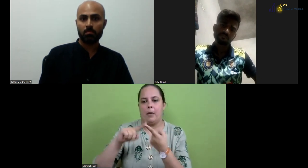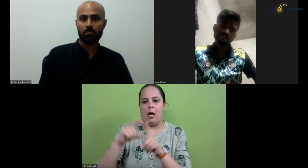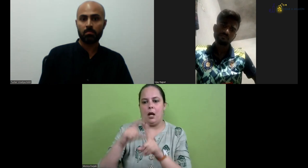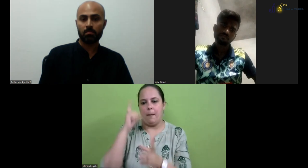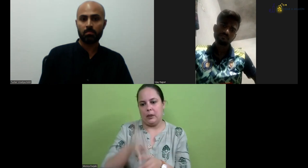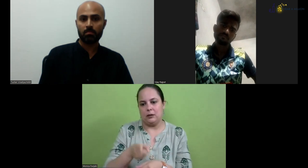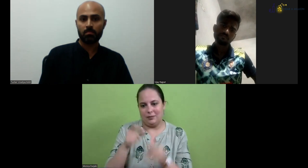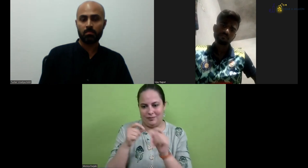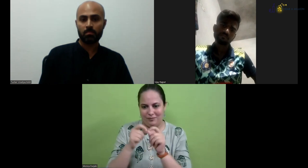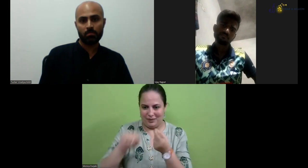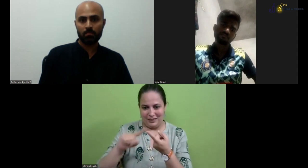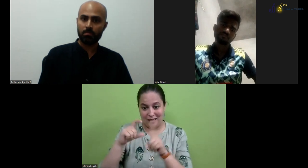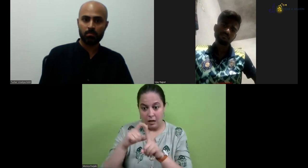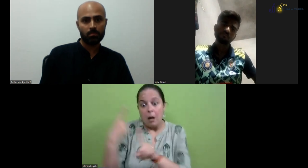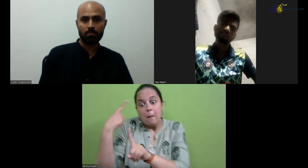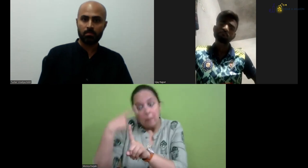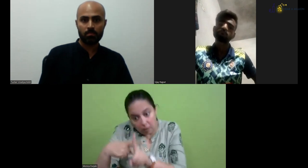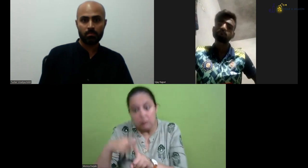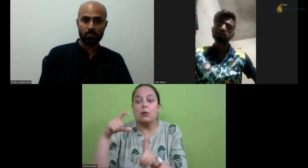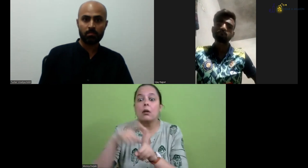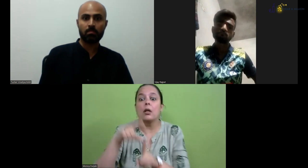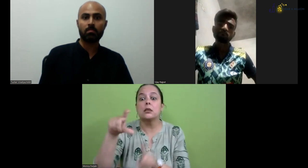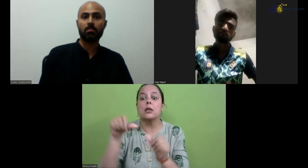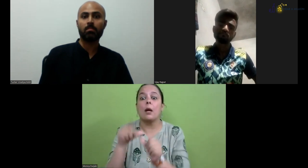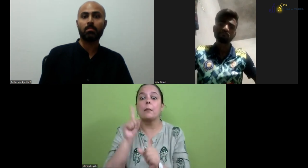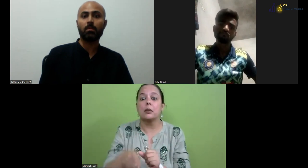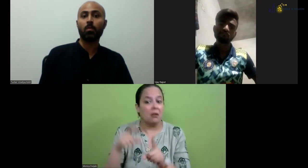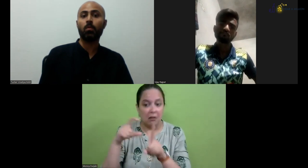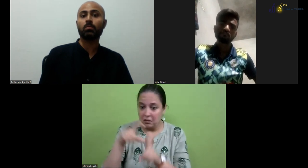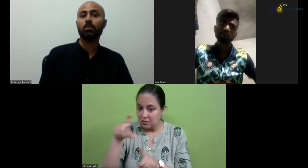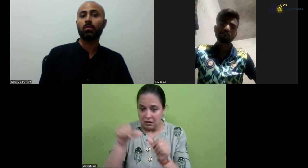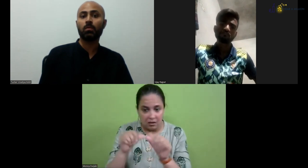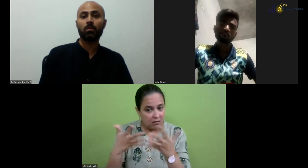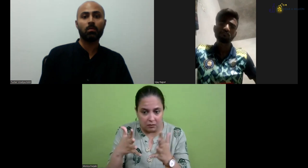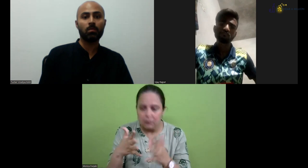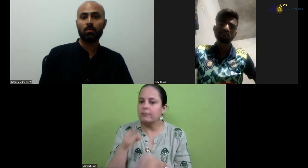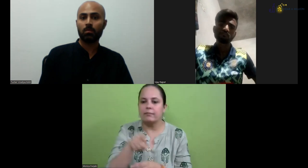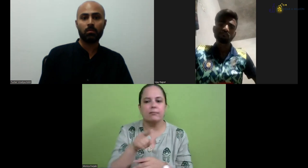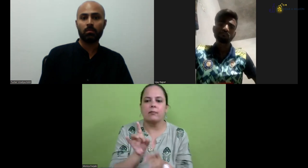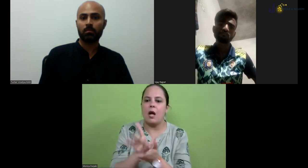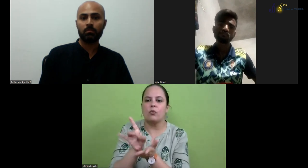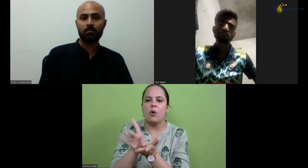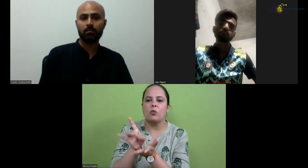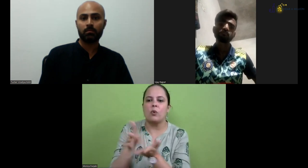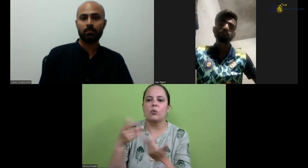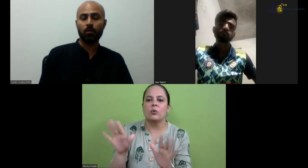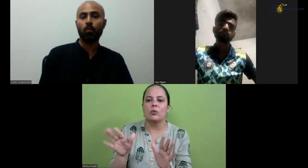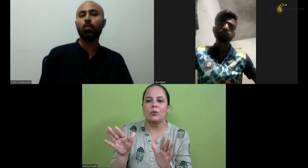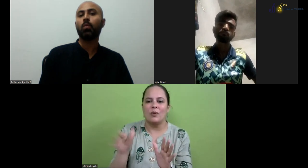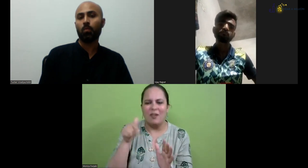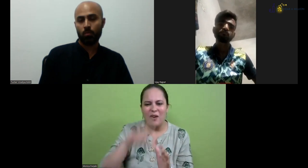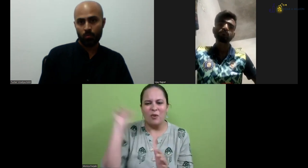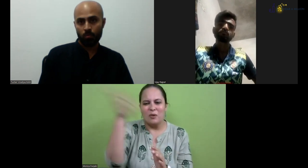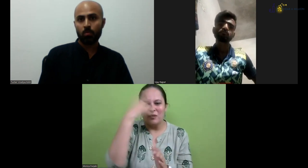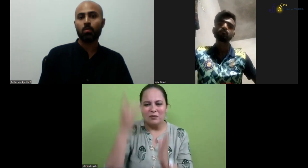get hired. They have done B.A. That is mandatory. And also, DCA is also mandatory. If they don't